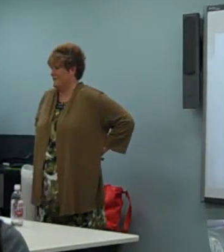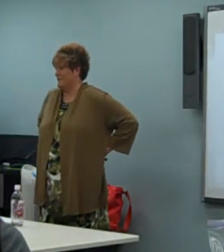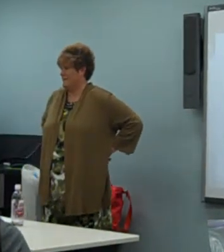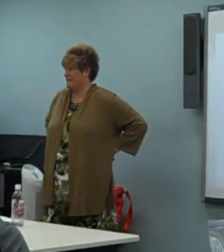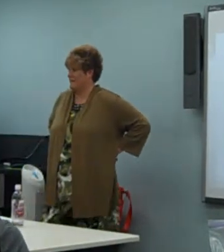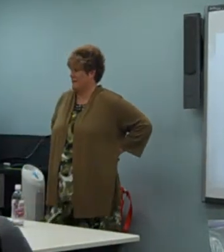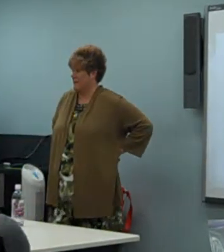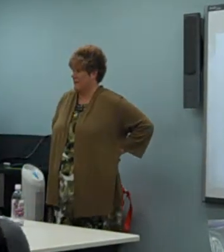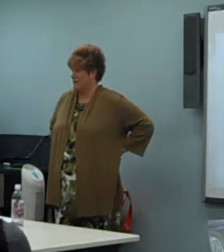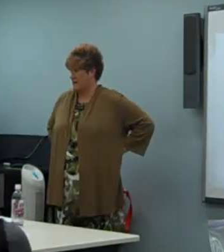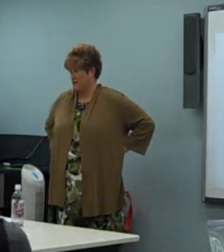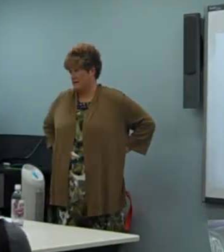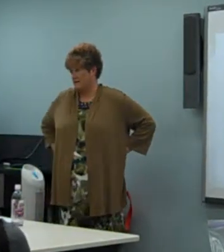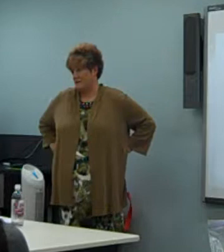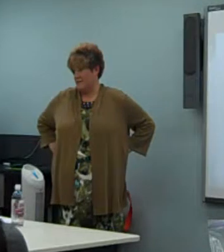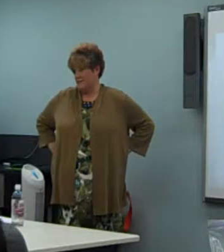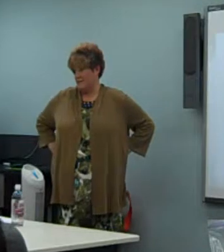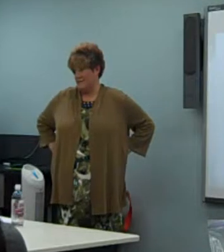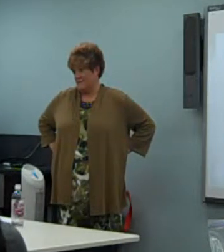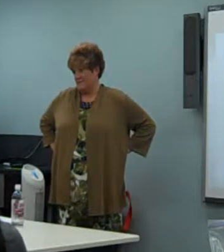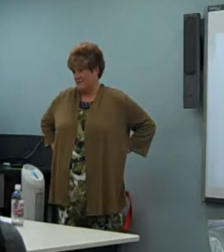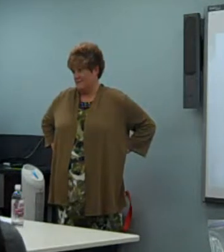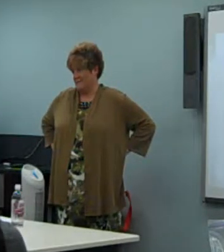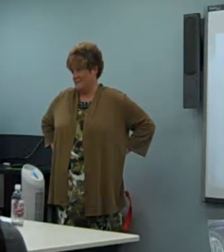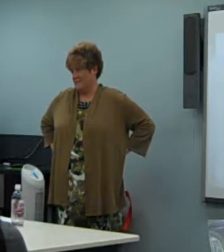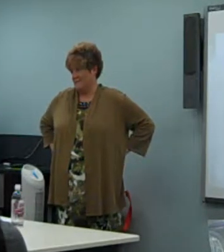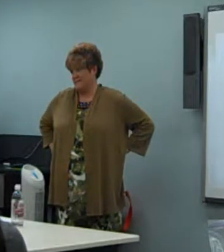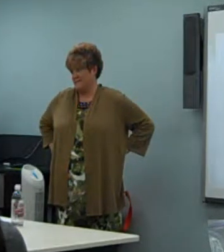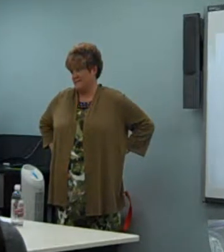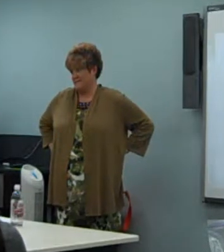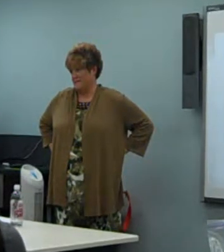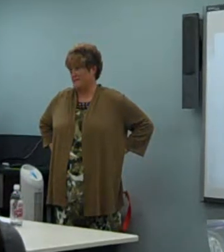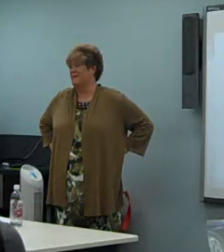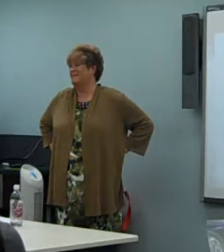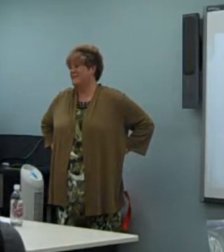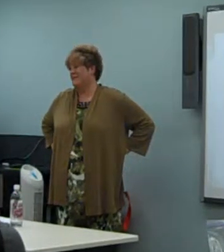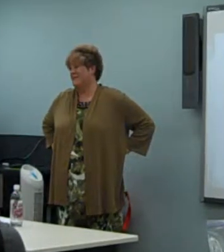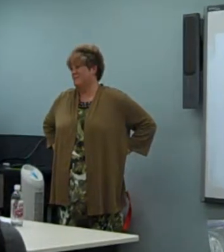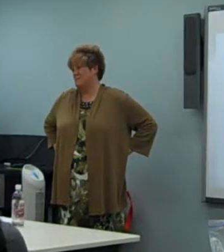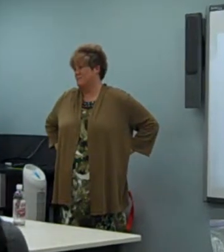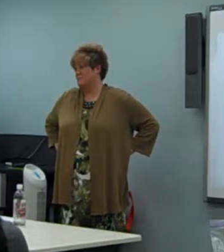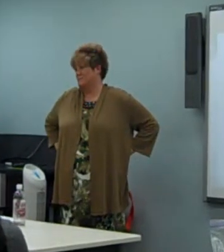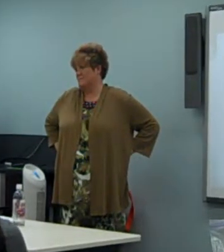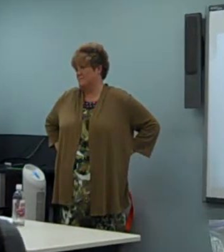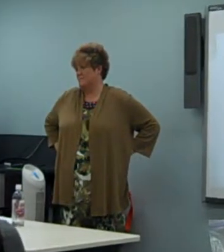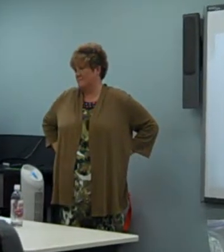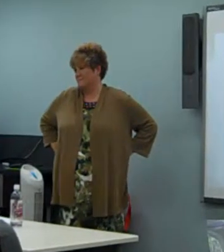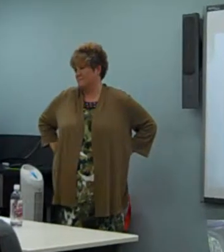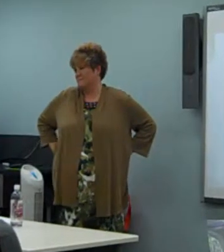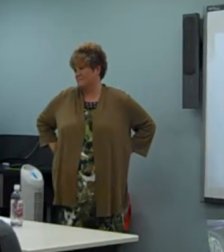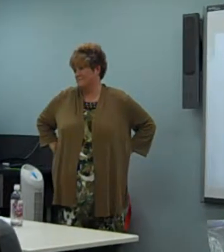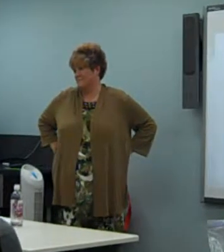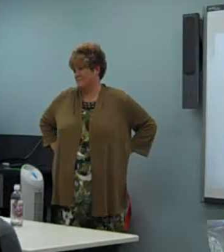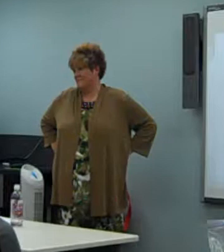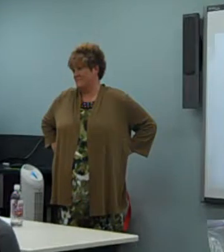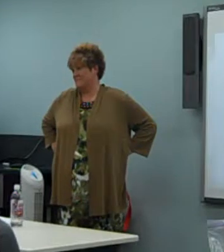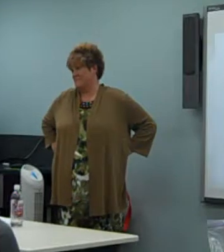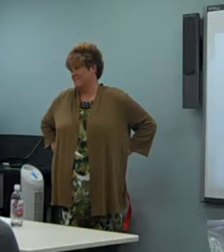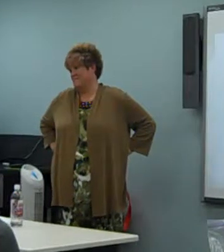So I think my biggest fear is, I mean, I really have a list, but my first one is just kind of sitting there all